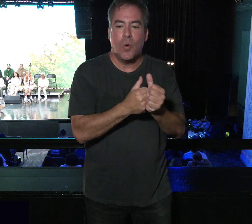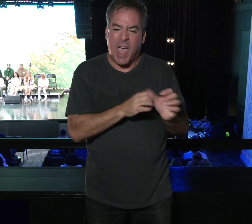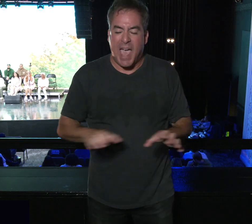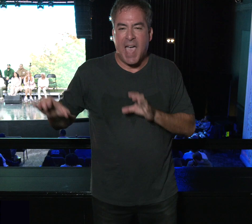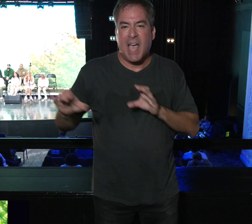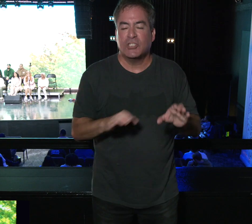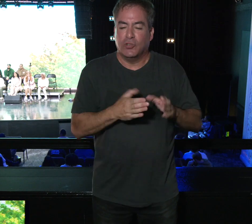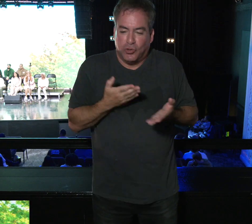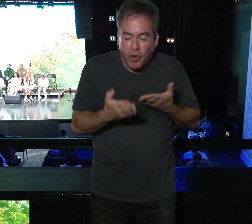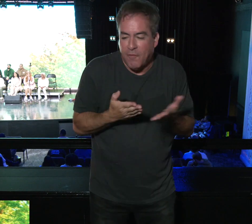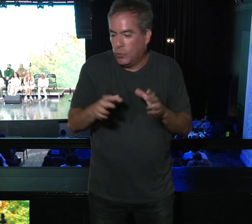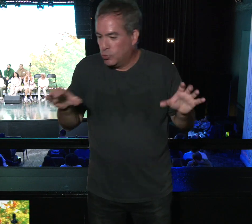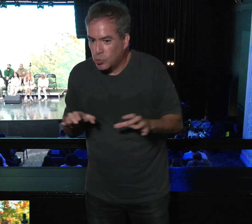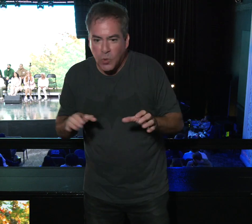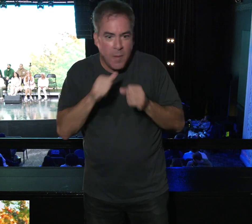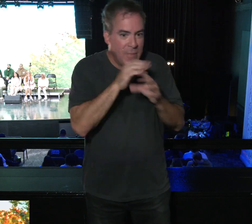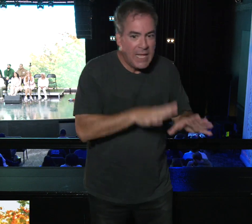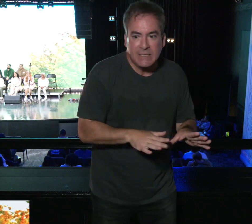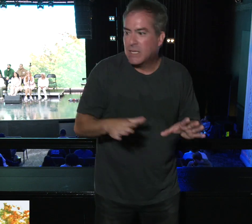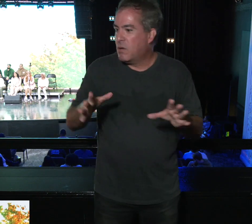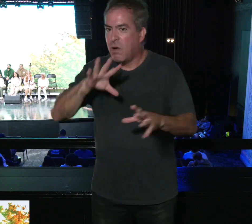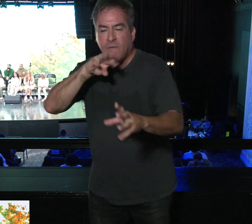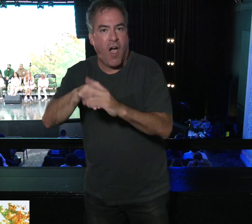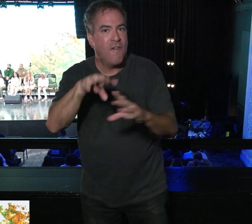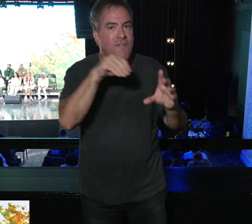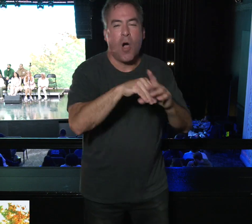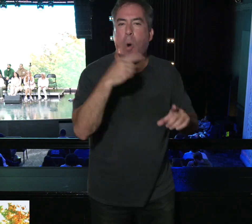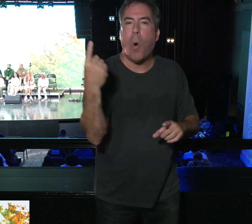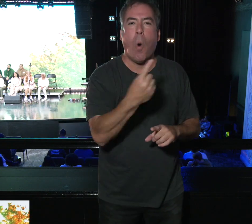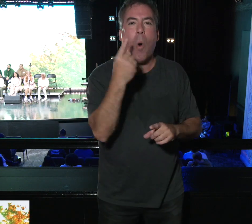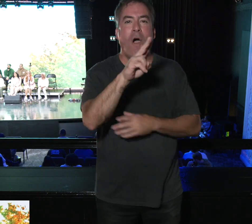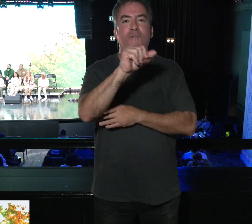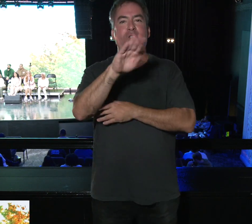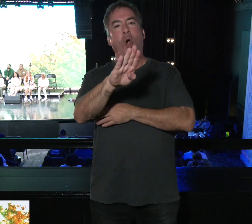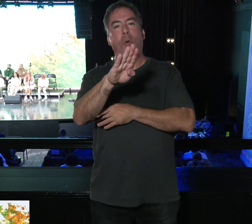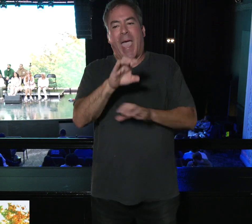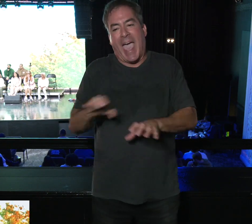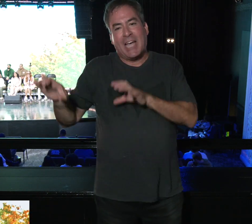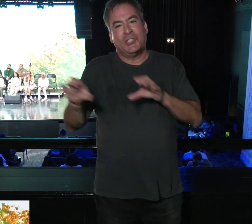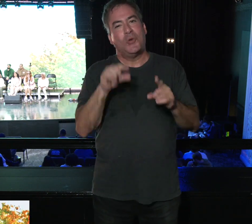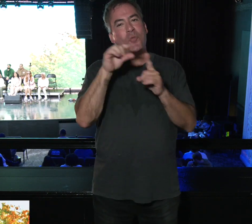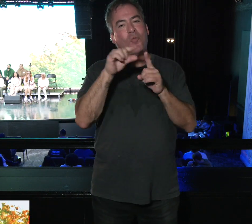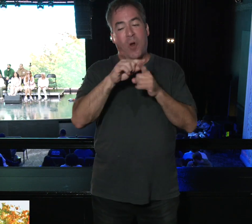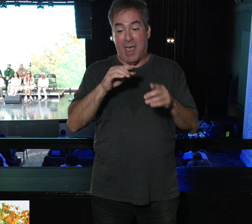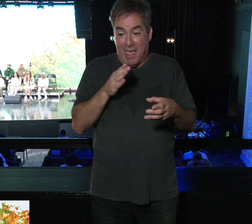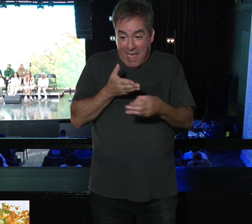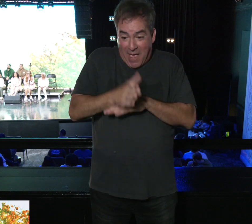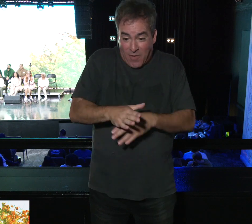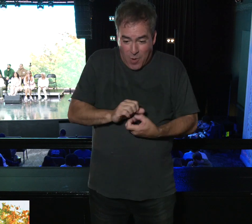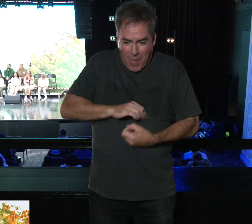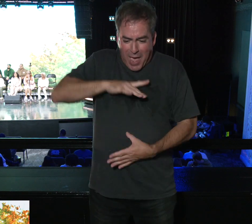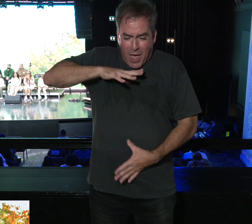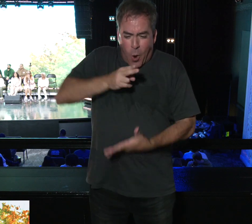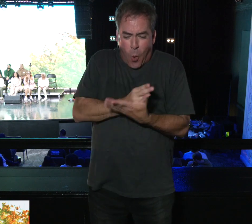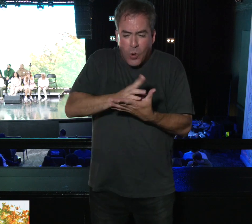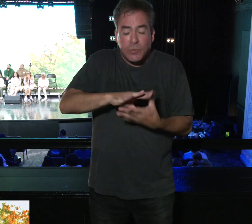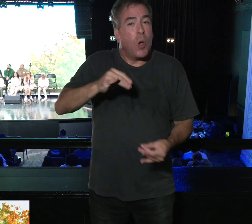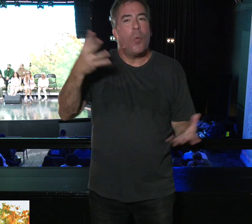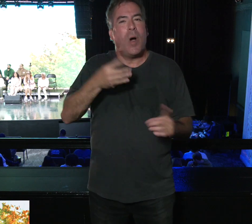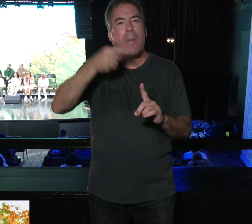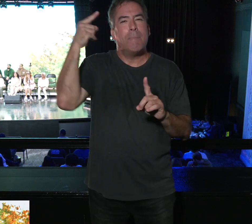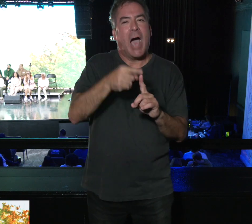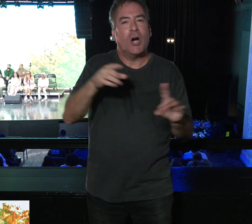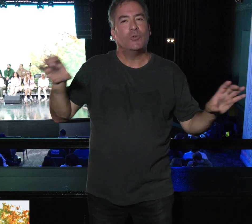by service, by doing, by blessing, by imparting. There is always a verb after being filled with the Holy Spirit. It's about